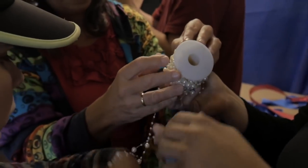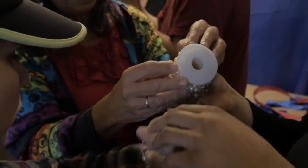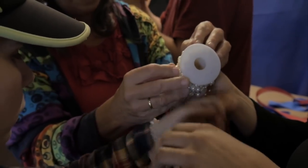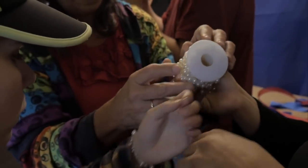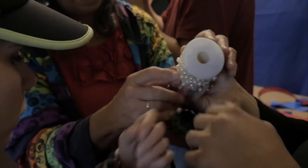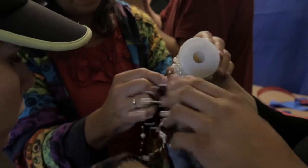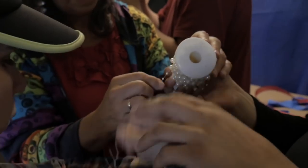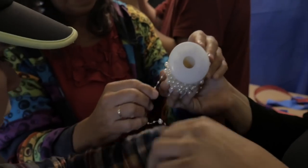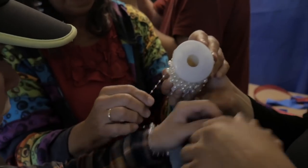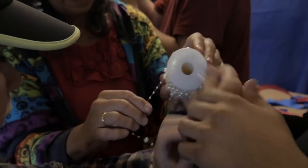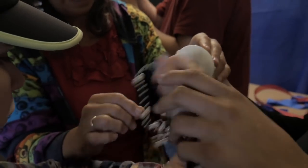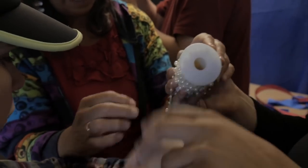or Montague family.